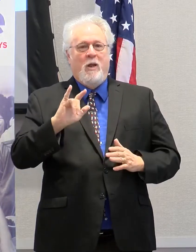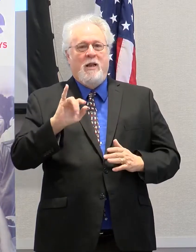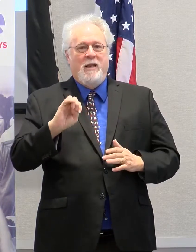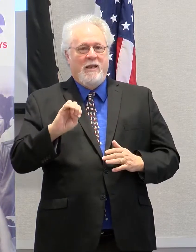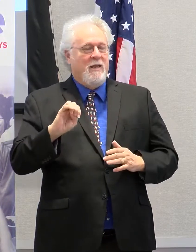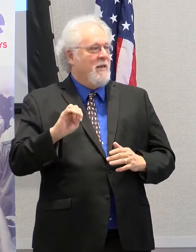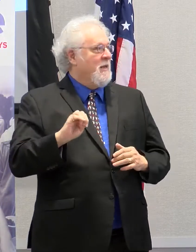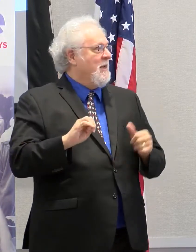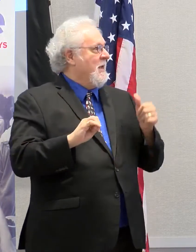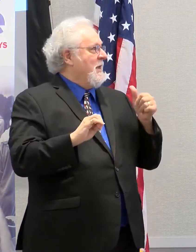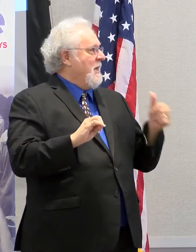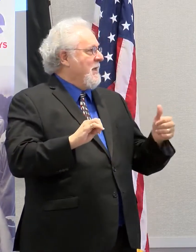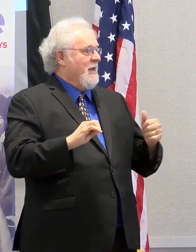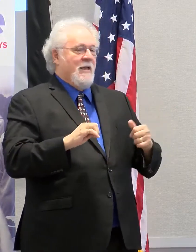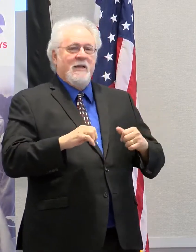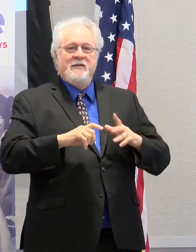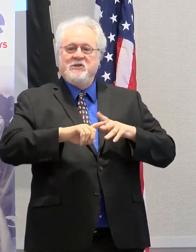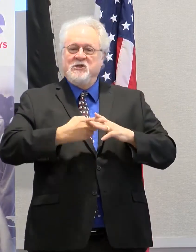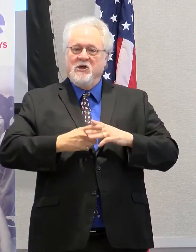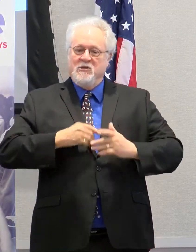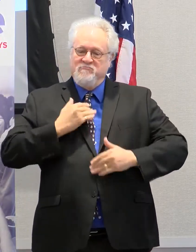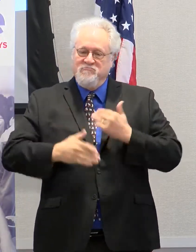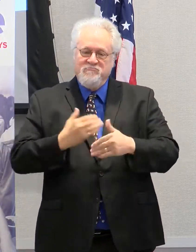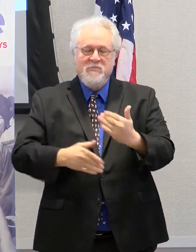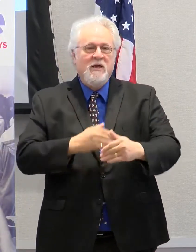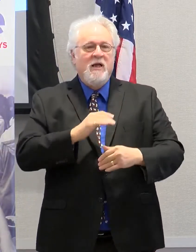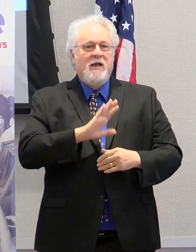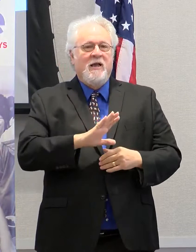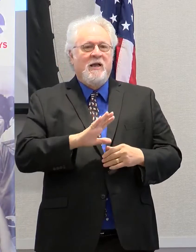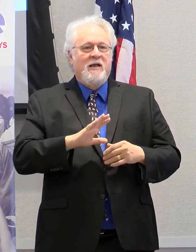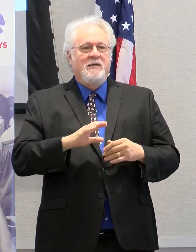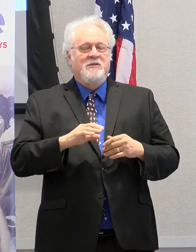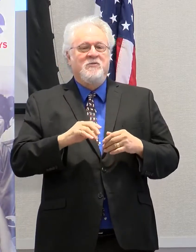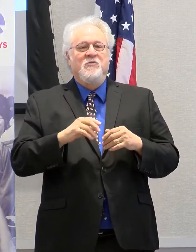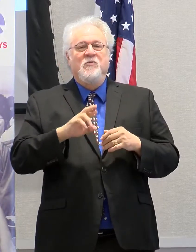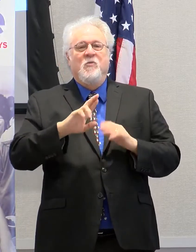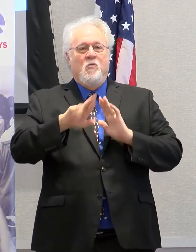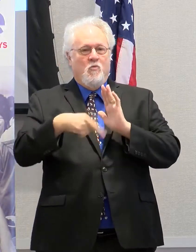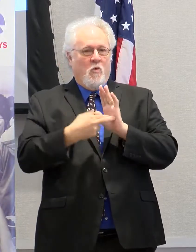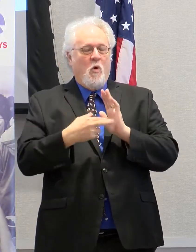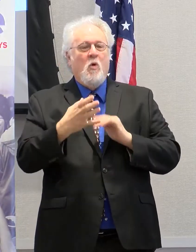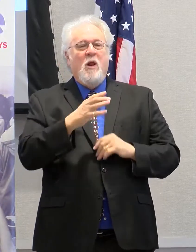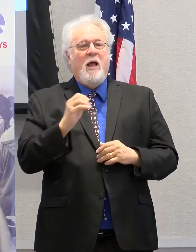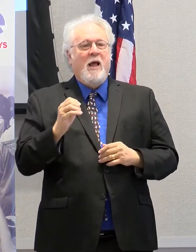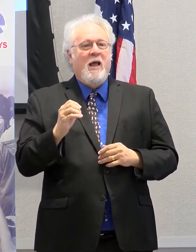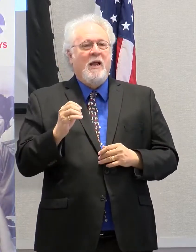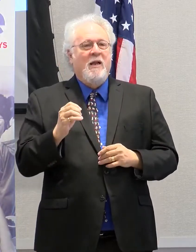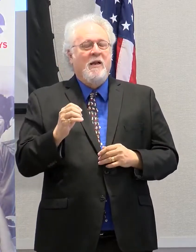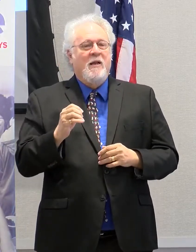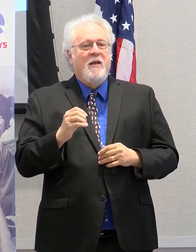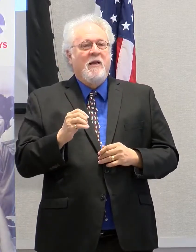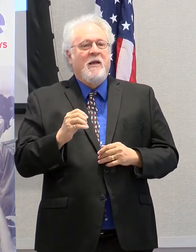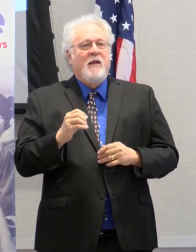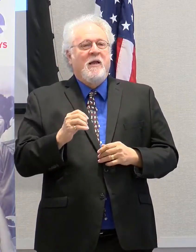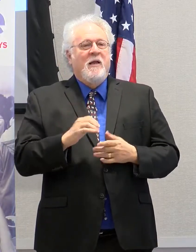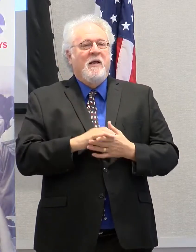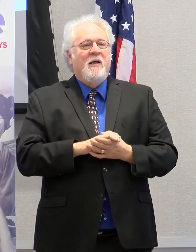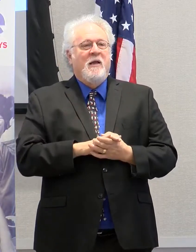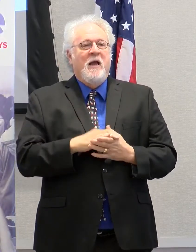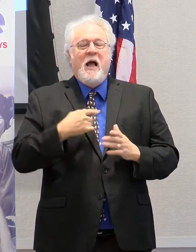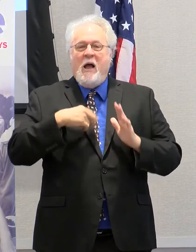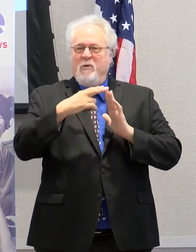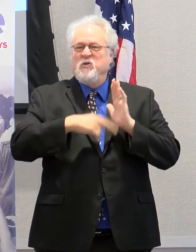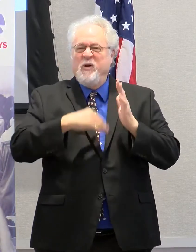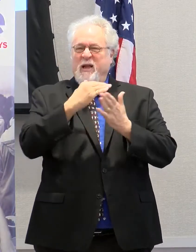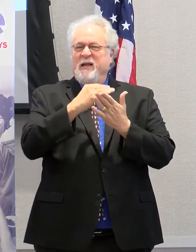who has hit the ground running in his permanent role. And I was saying to myself, was reading the